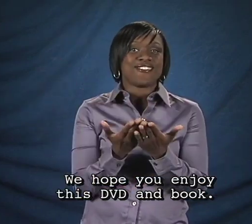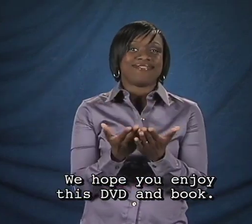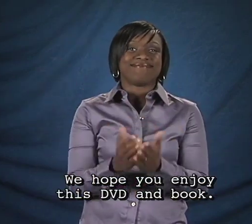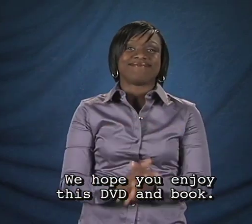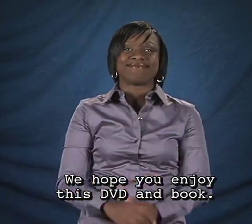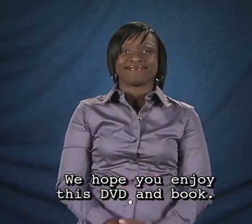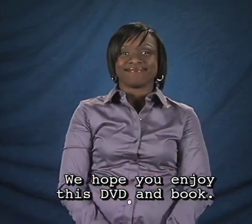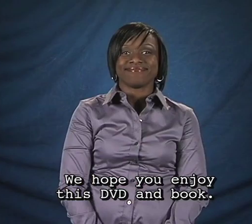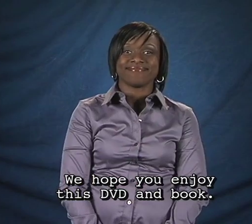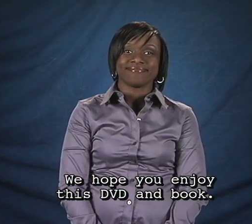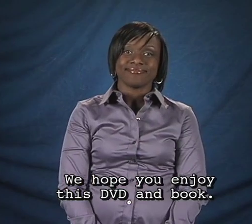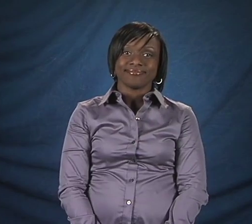DVD and book.